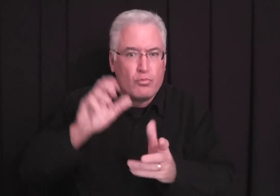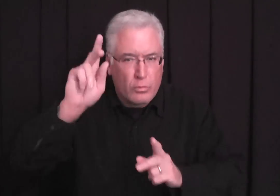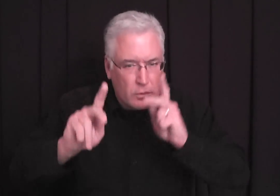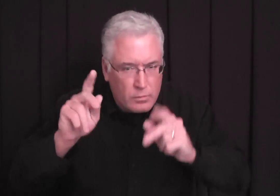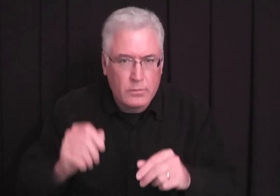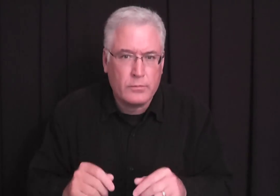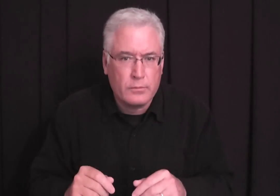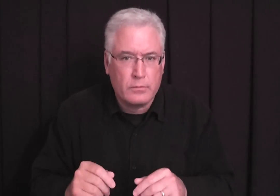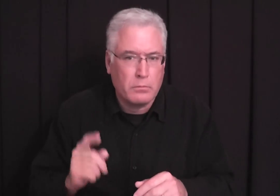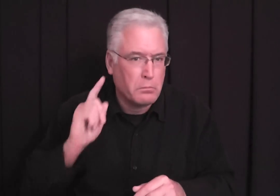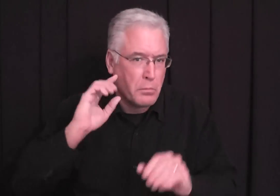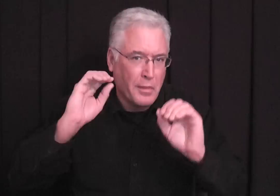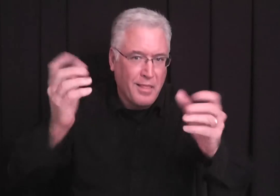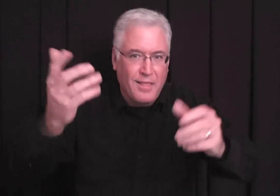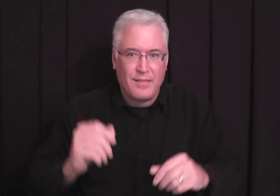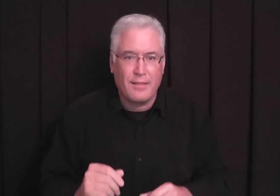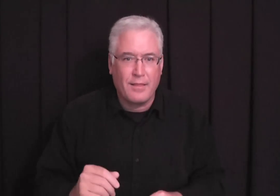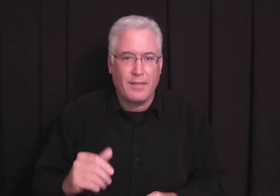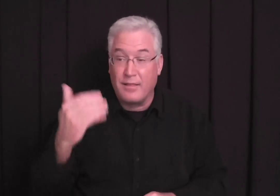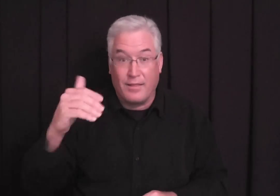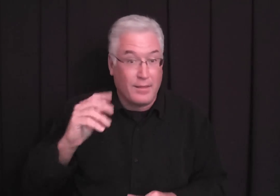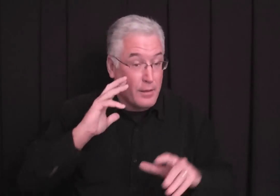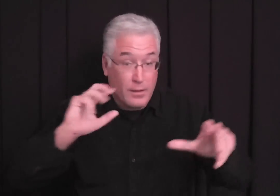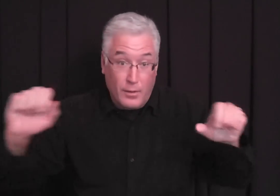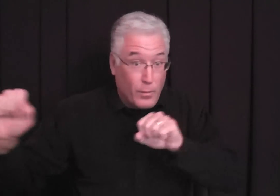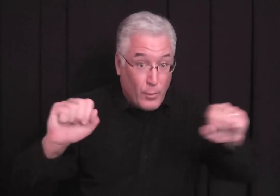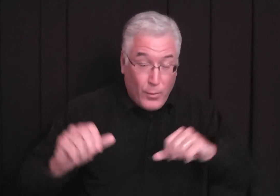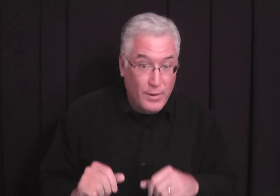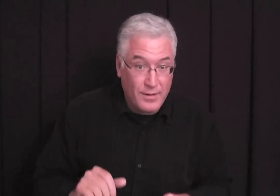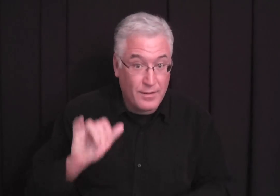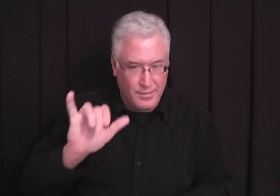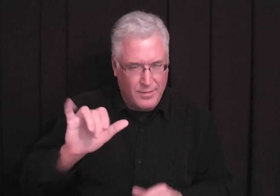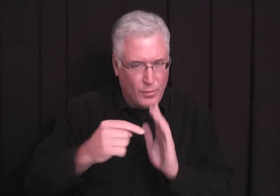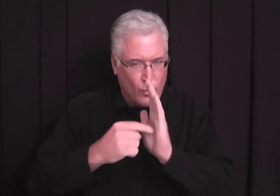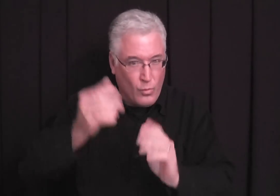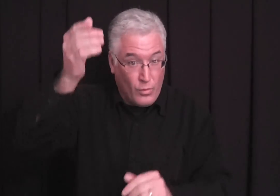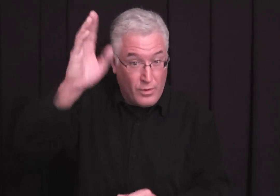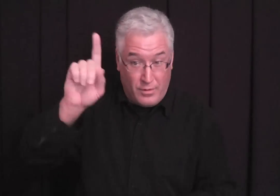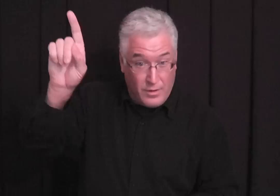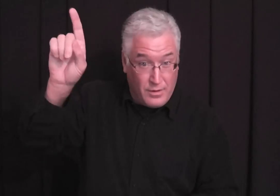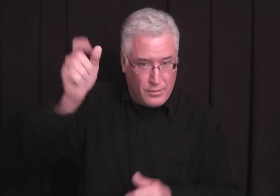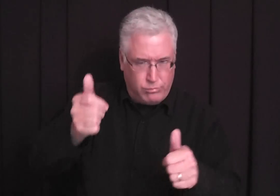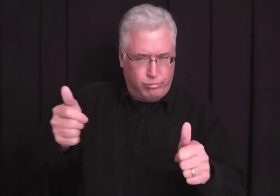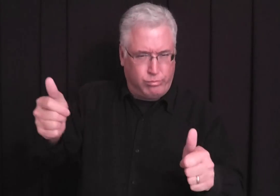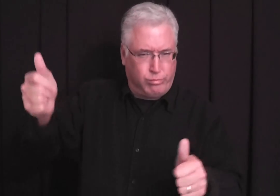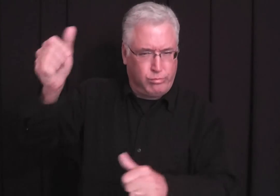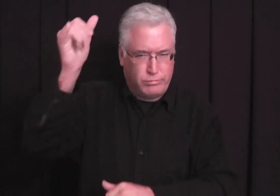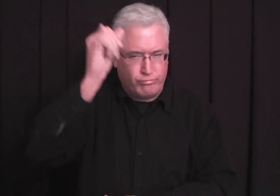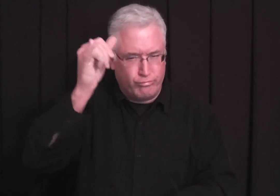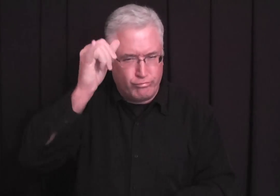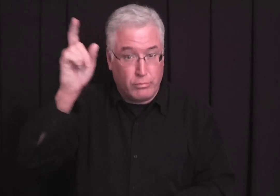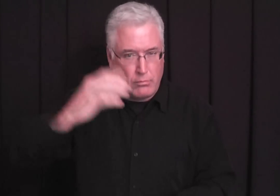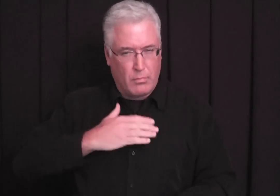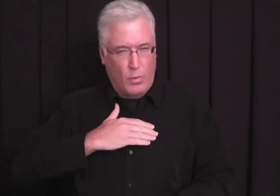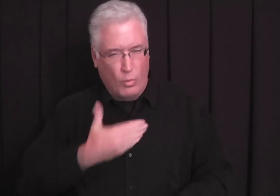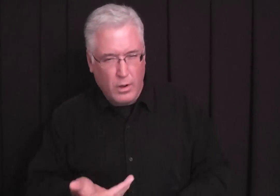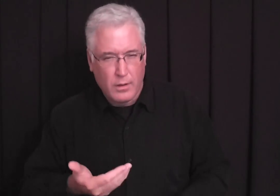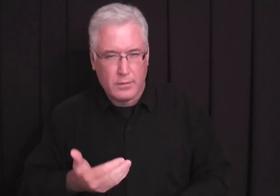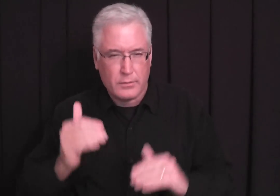to other people, good people, rich people, but they didn't hear this announcement. That shows you that God is so superior in his